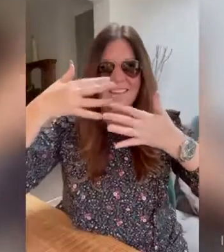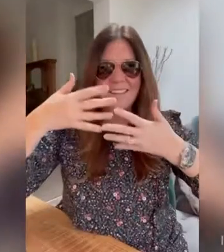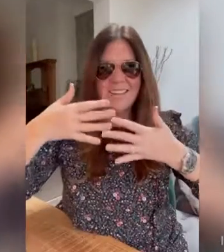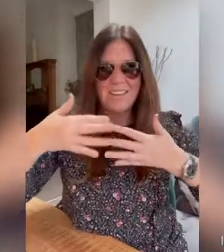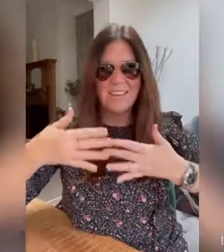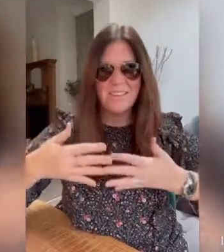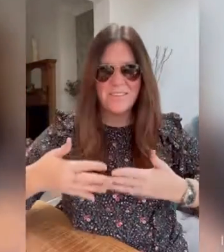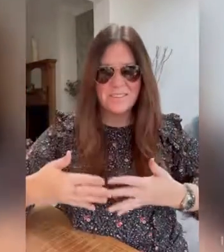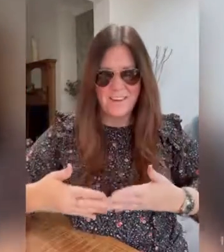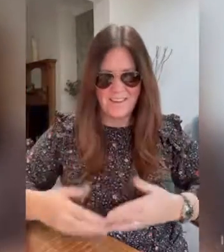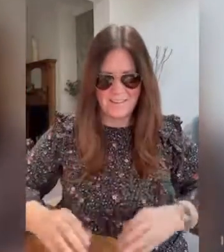Rain.